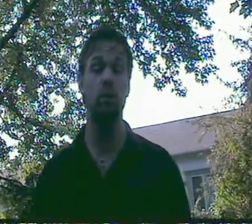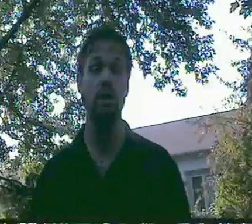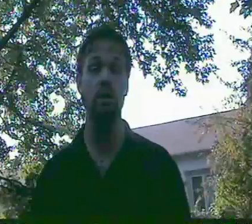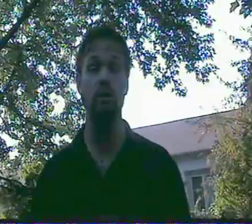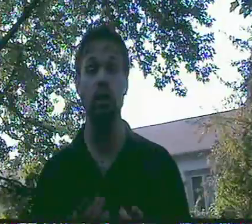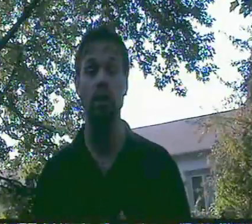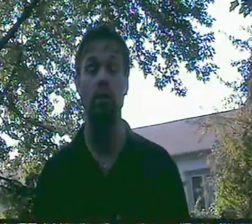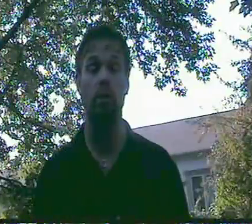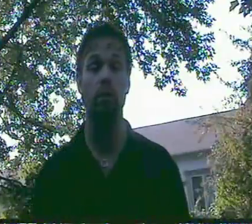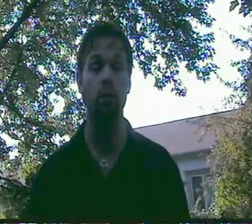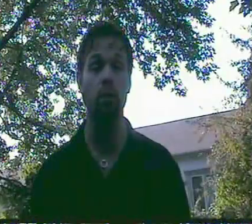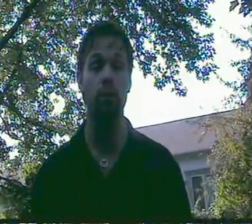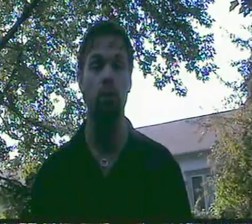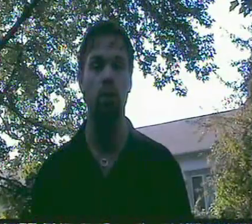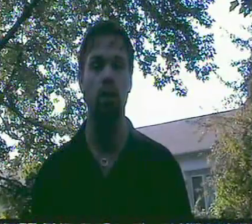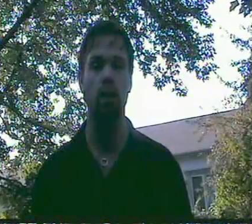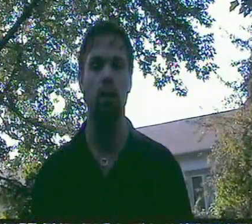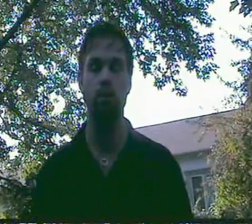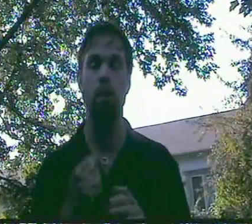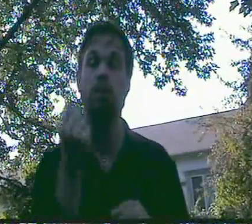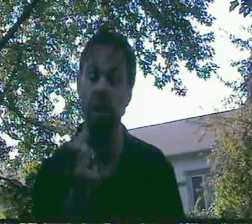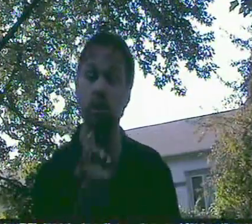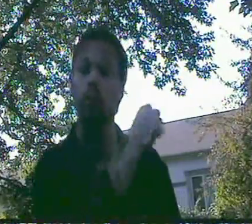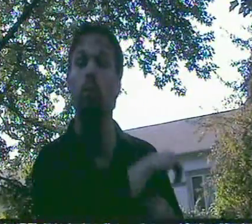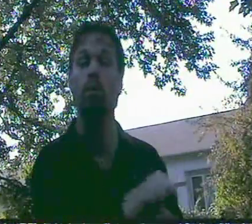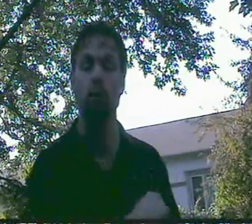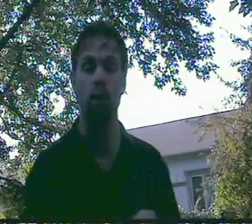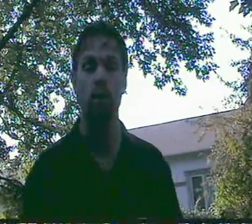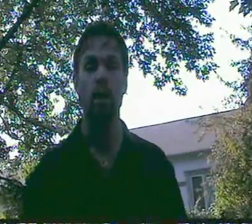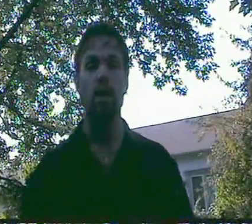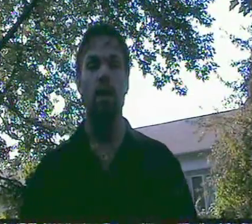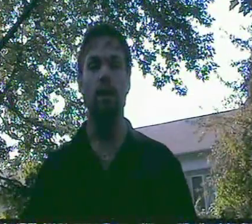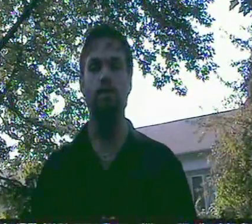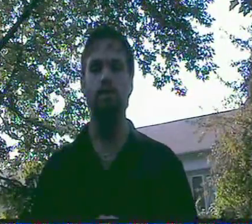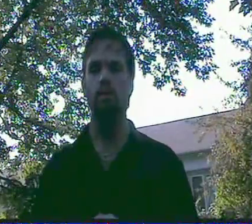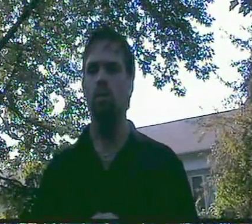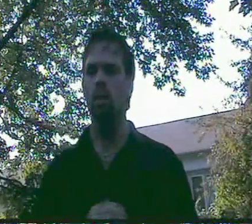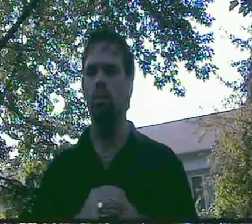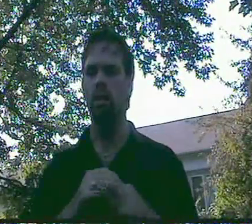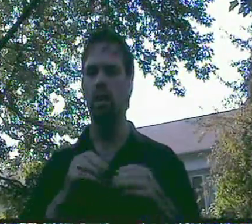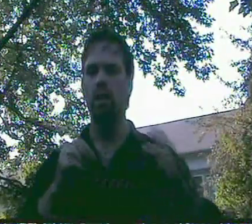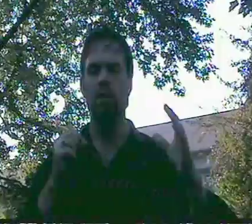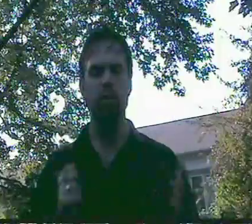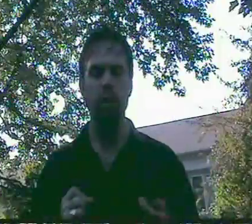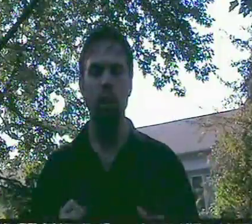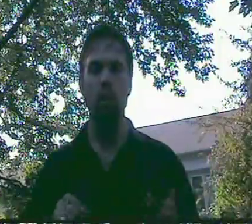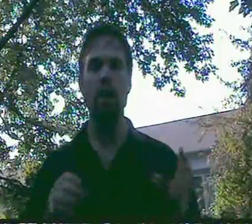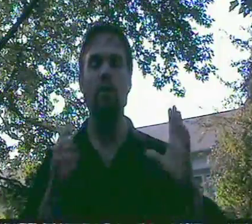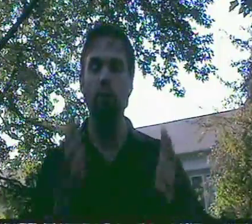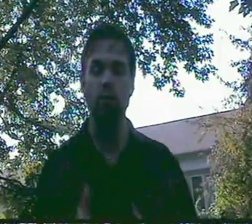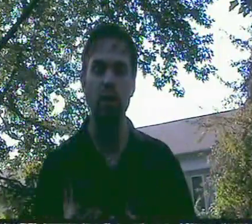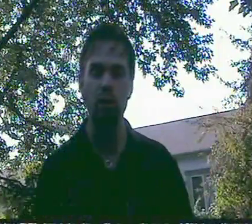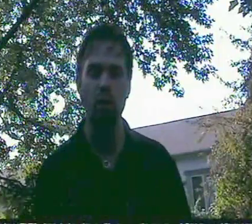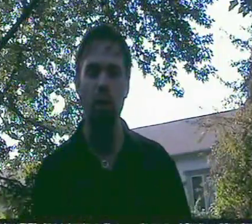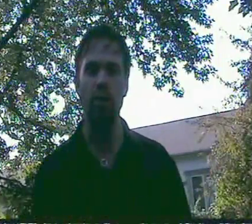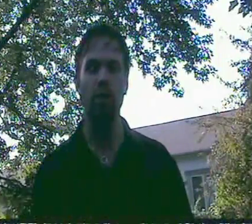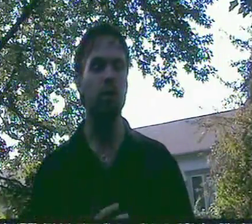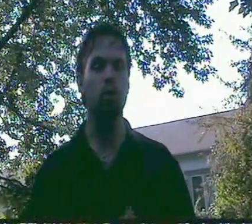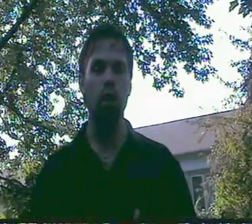resource for at least a percentage of your portfolio. But this video, even if you think you know everything, is a great